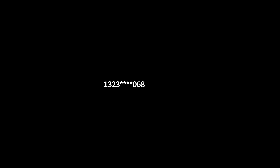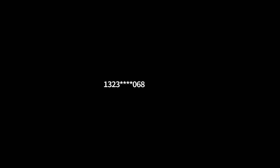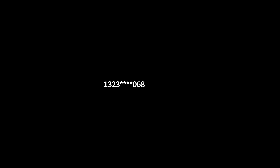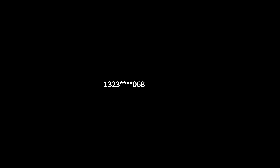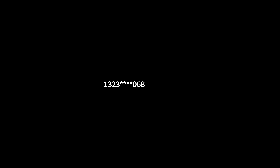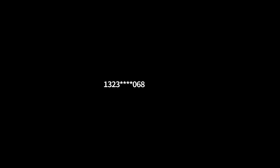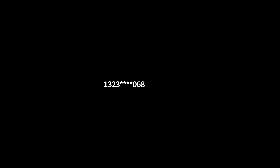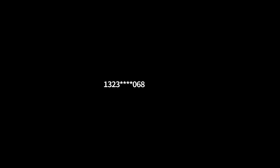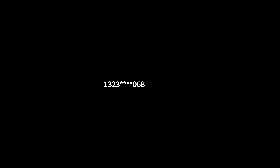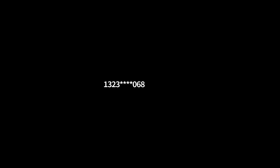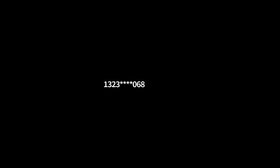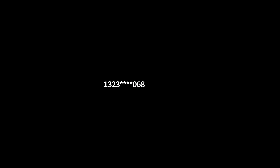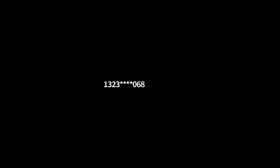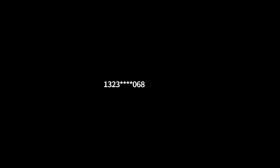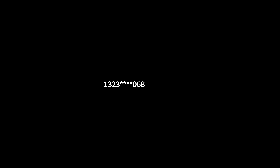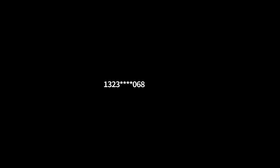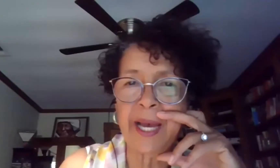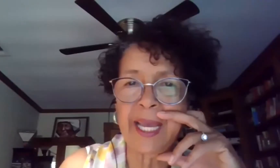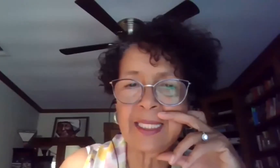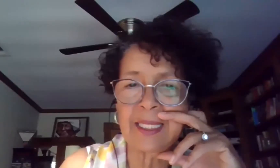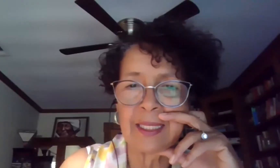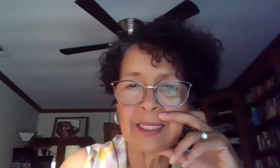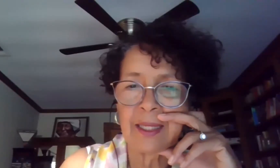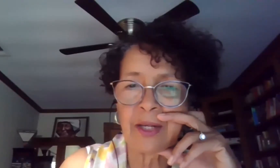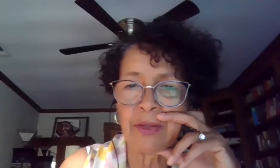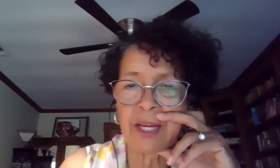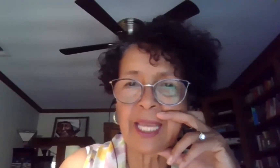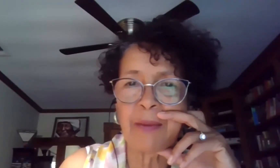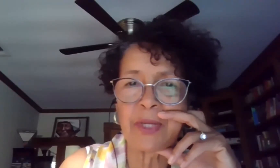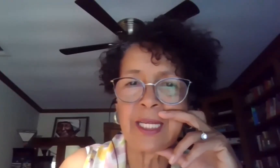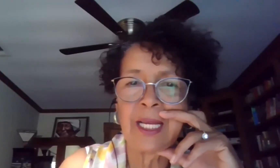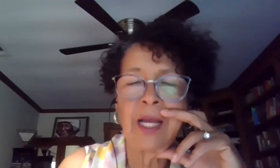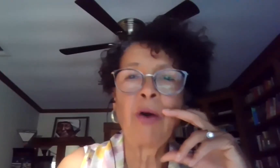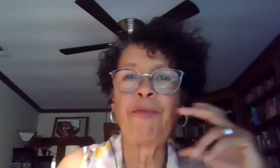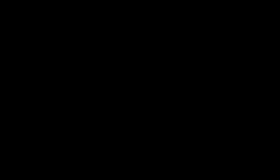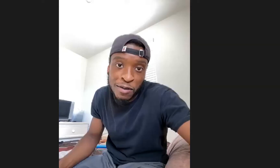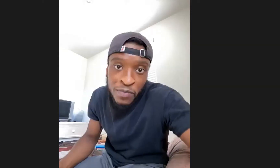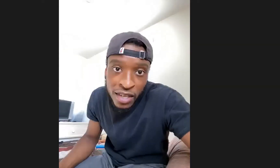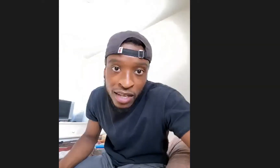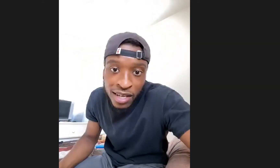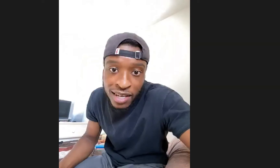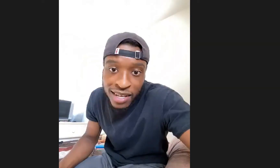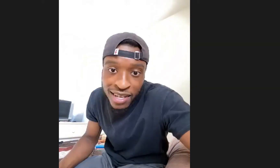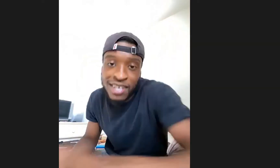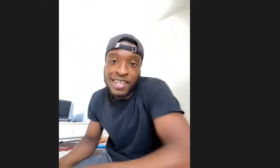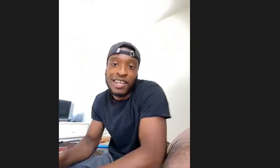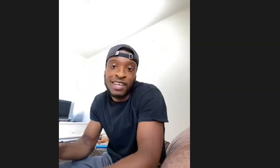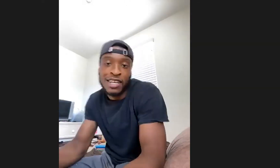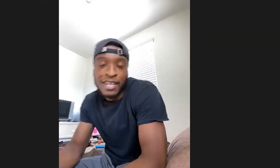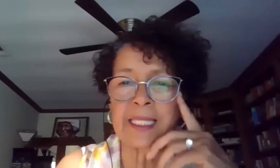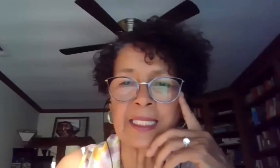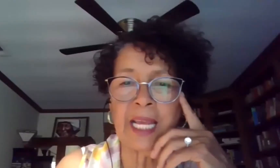Yeah. Yeah. So, is Cameron around? Cameron Payant? Yes, I'm here. there, Cameron? Yes, I'm here. Oh, fantastic. So,